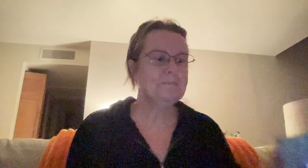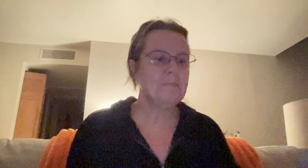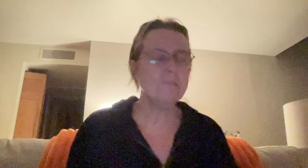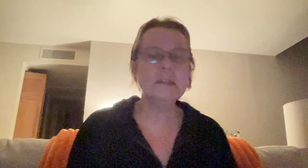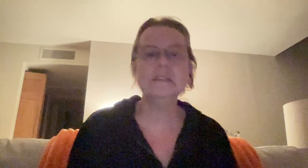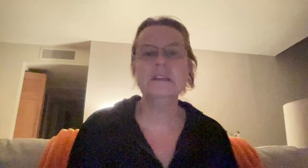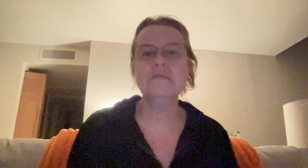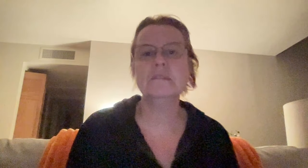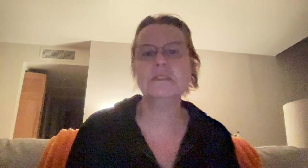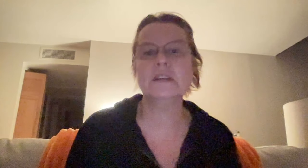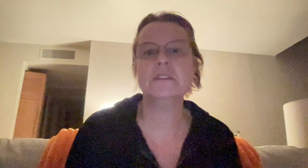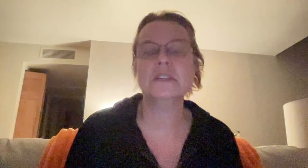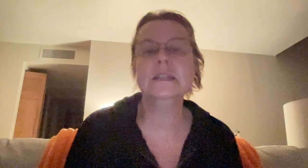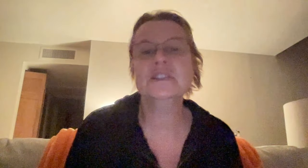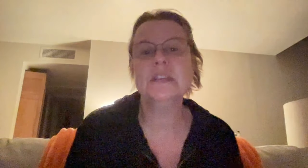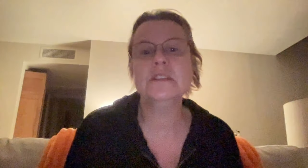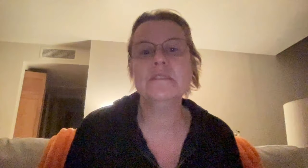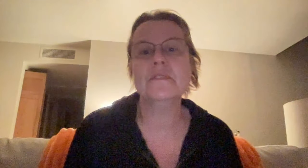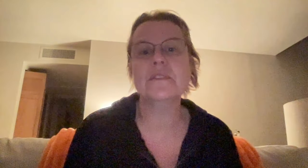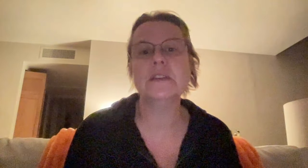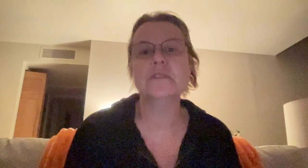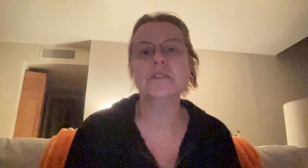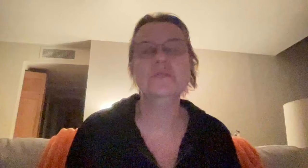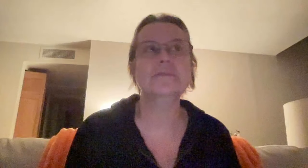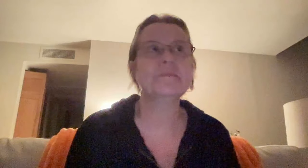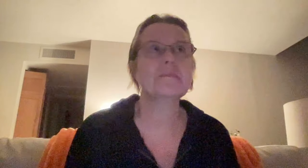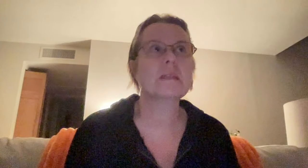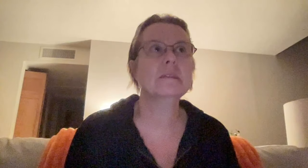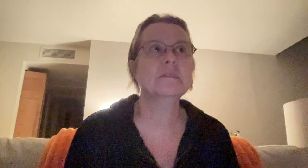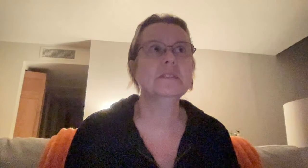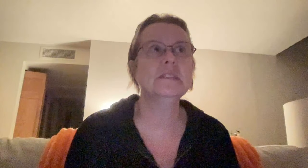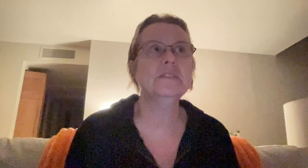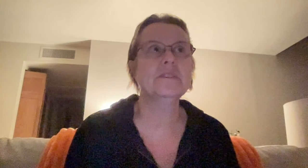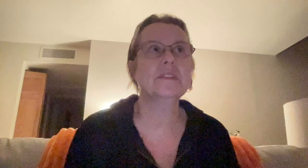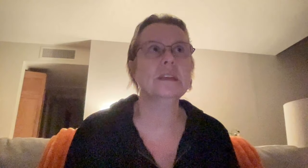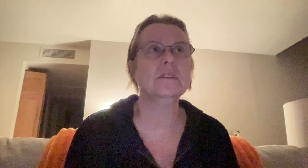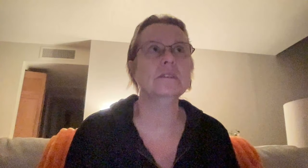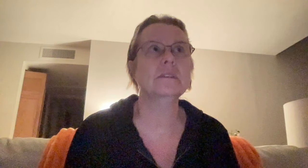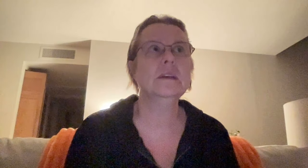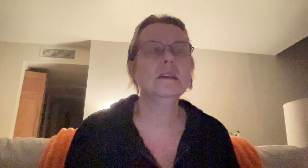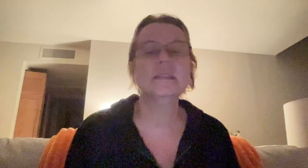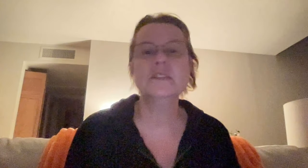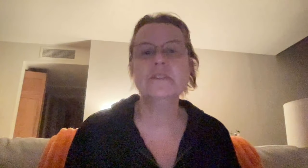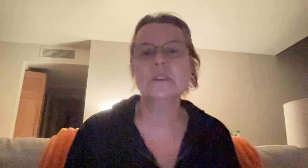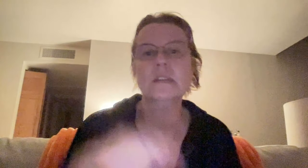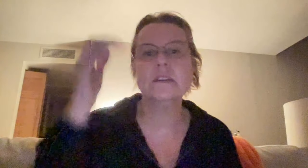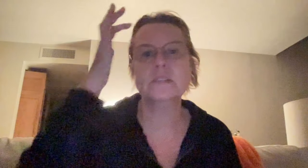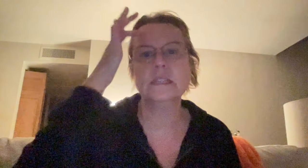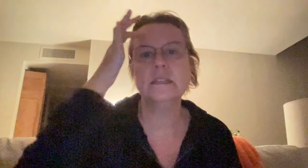But it can definitely be challenging. And it's challenging for the thinkers too, especially the introverted thinkers, because introverted thinkers need to